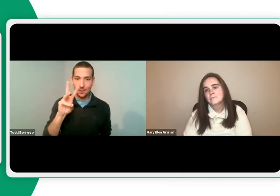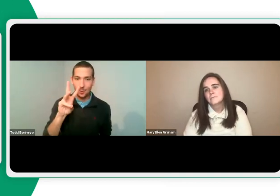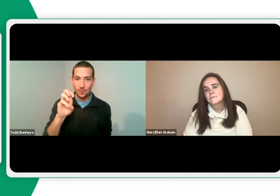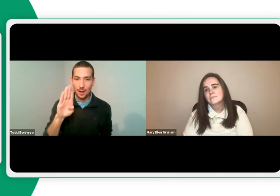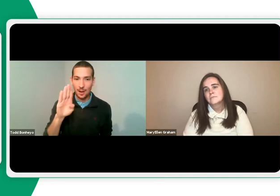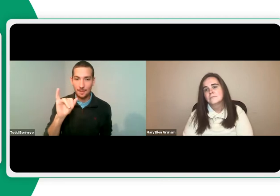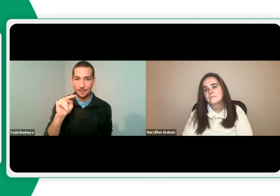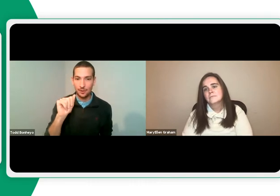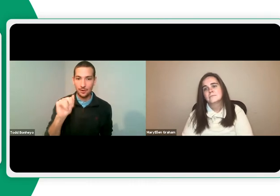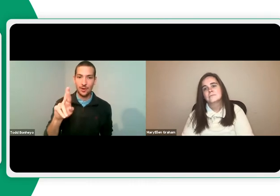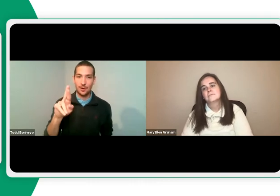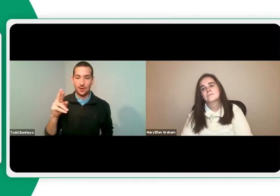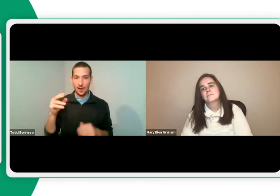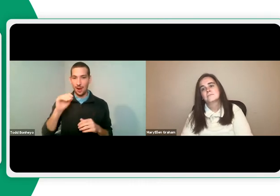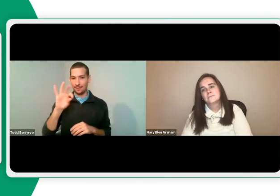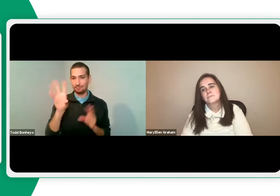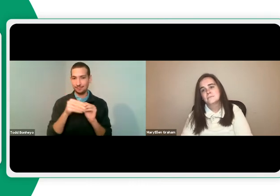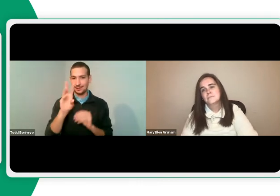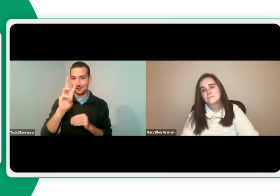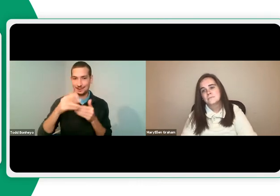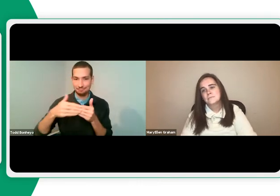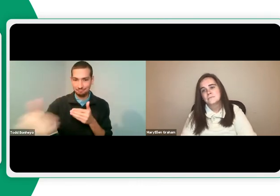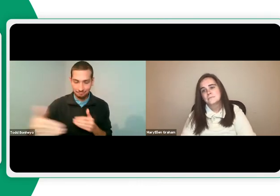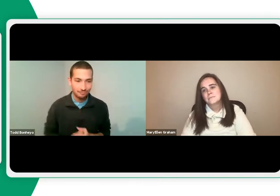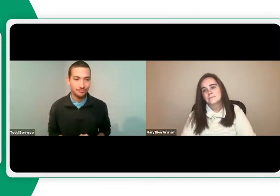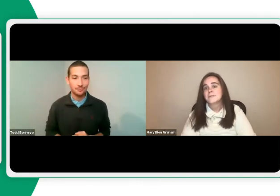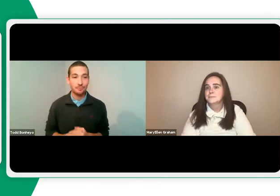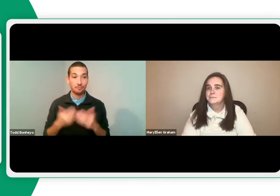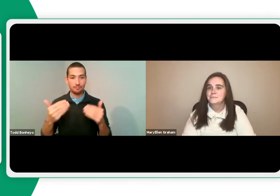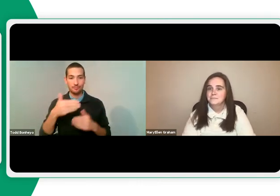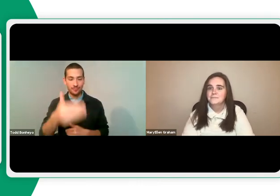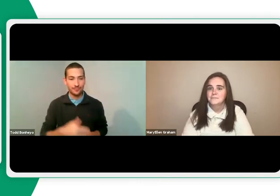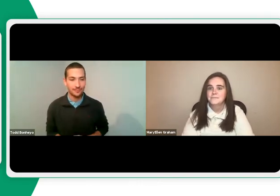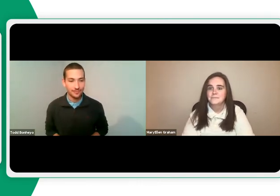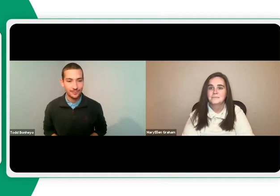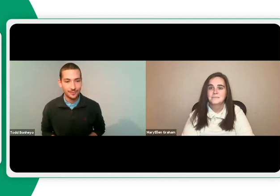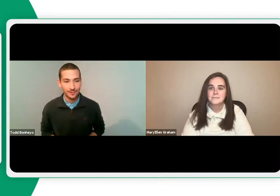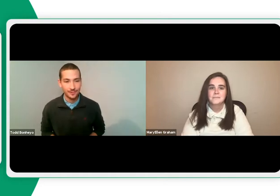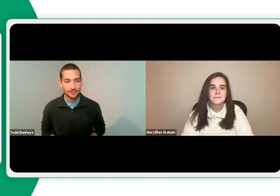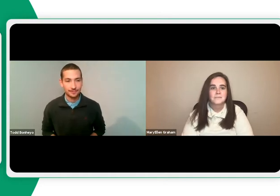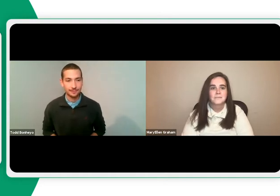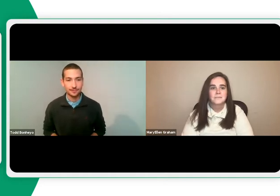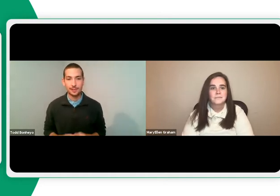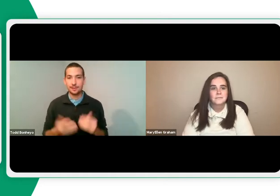be here at our second webinar of a series of six. And next slide, please.